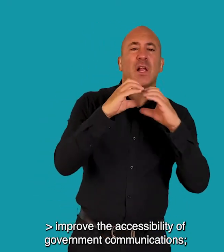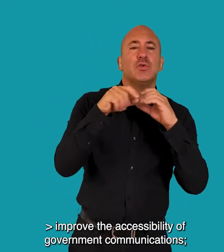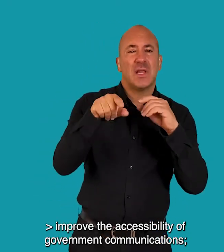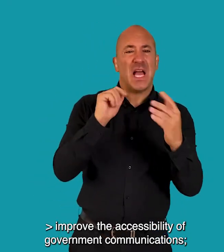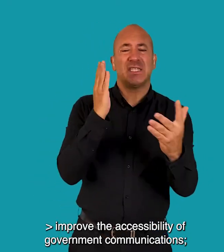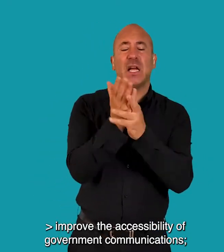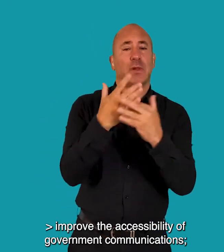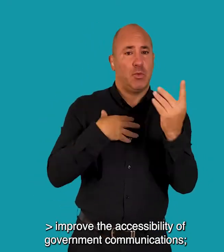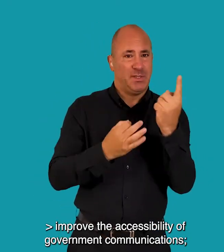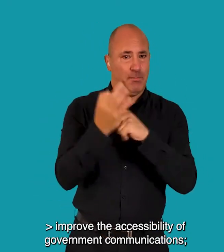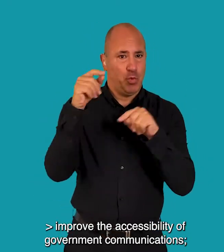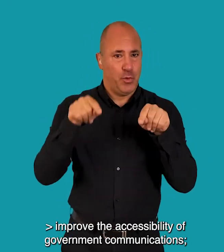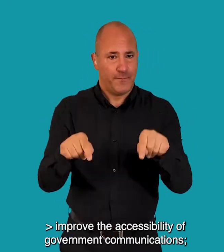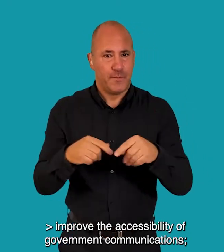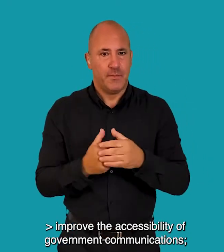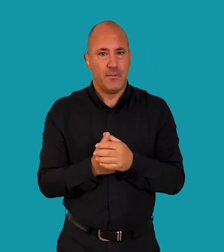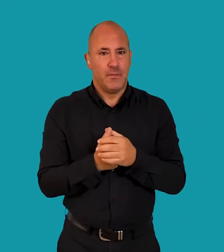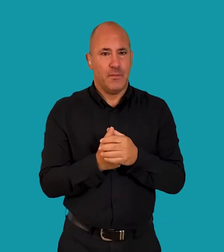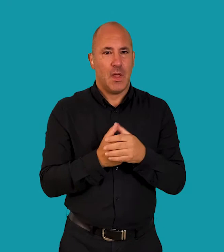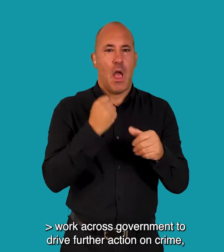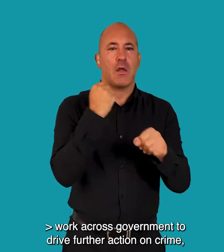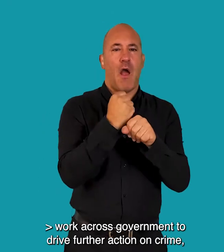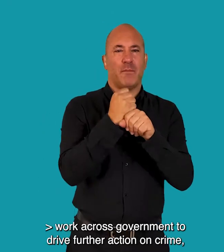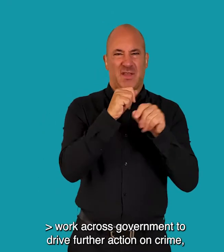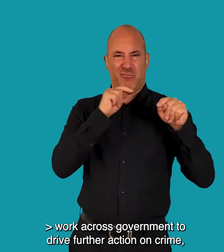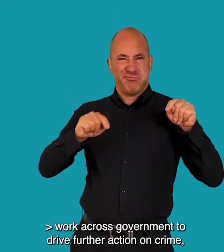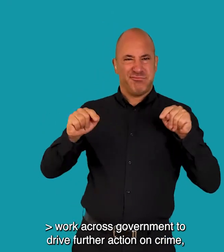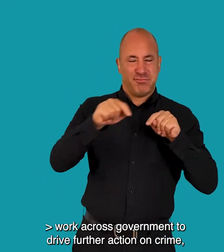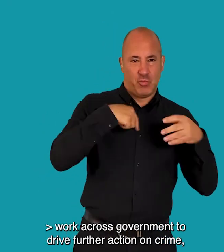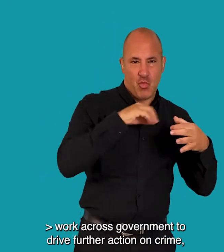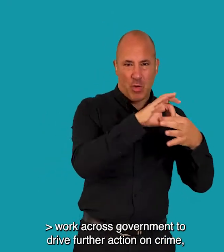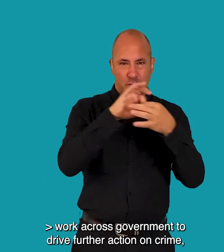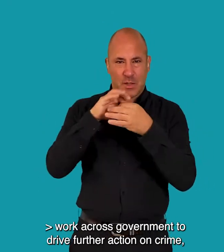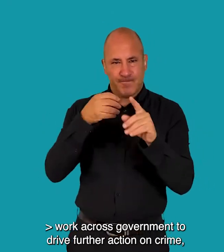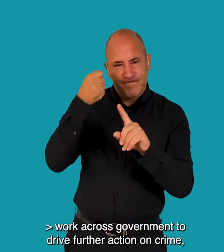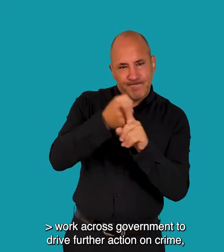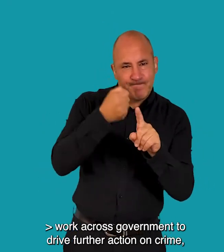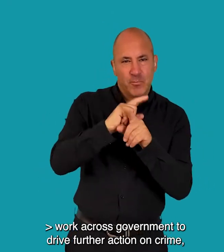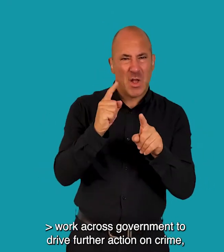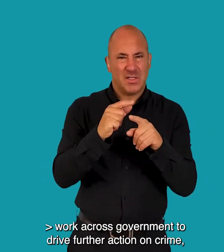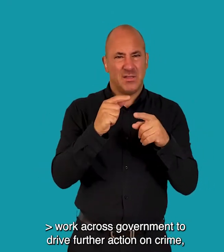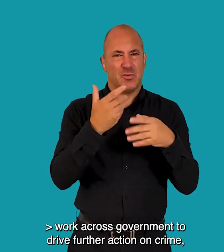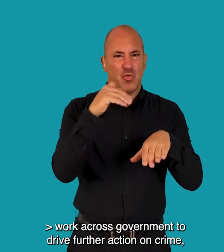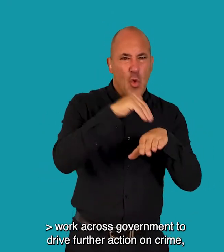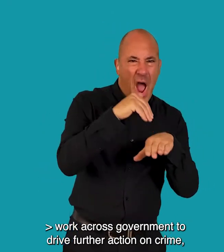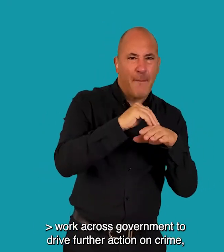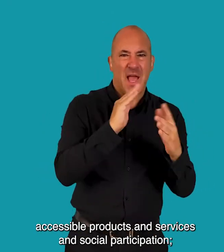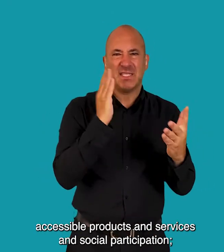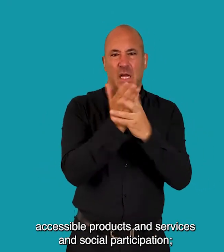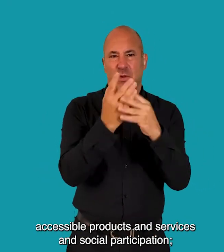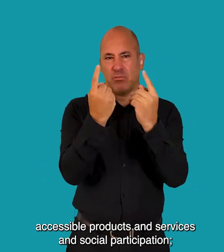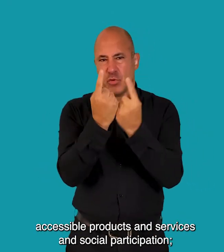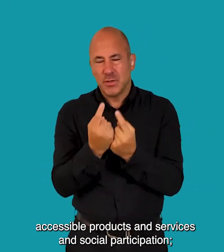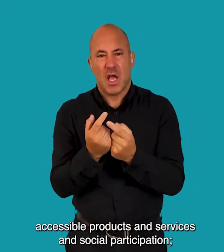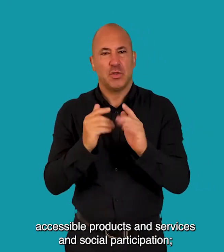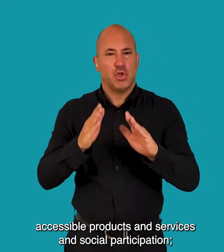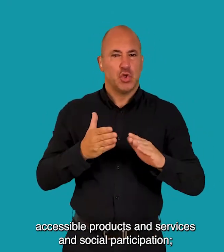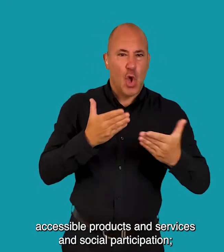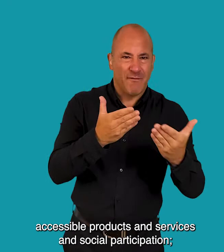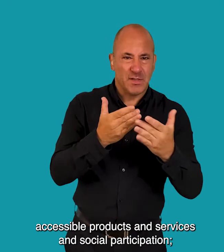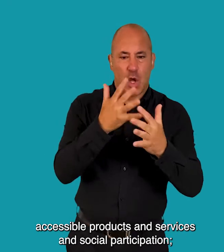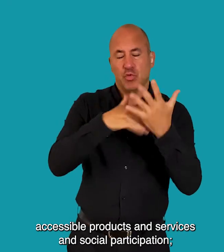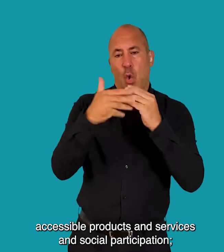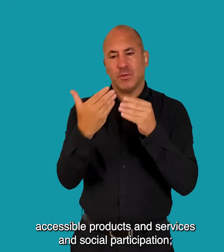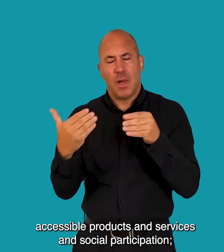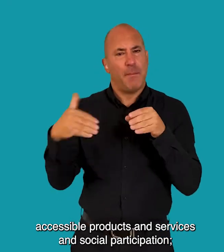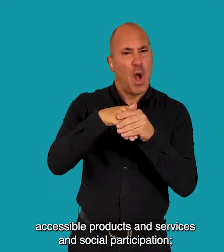of government communications Work across government to drive further action on crime, accessible products and